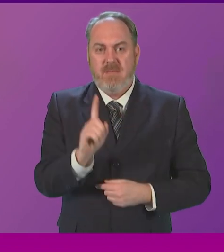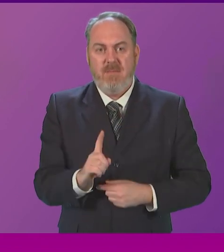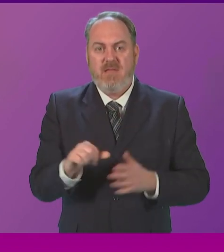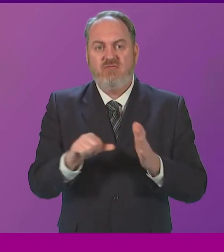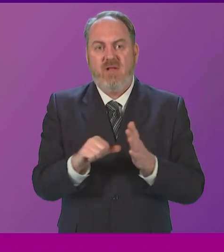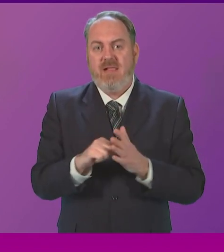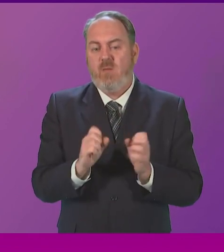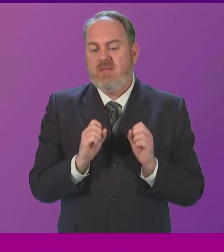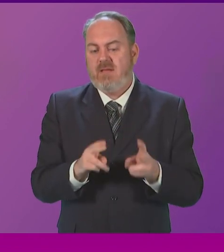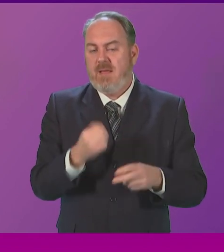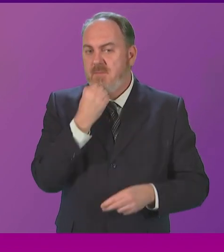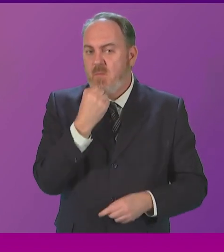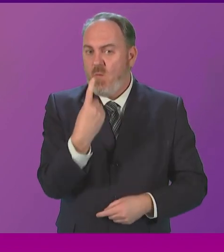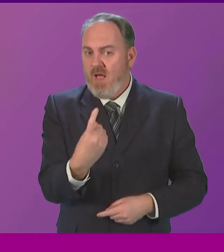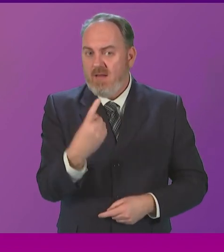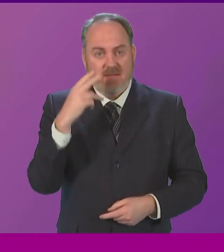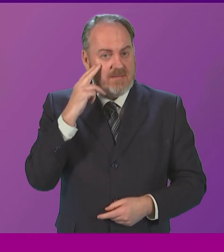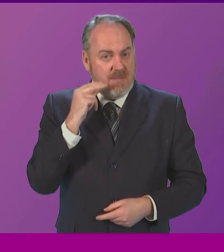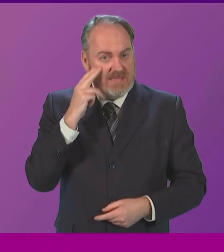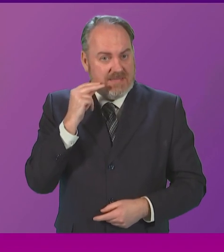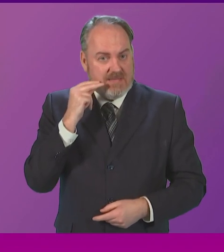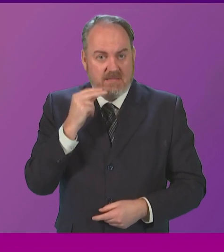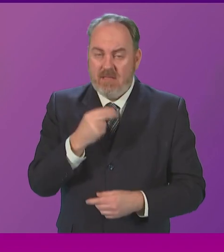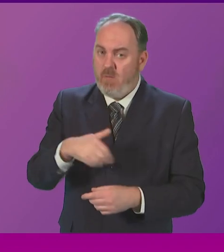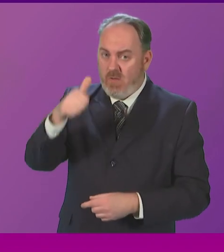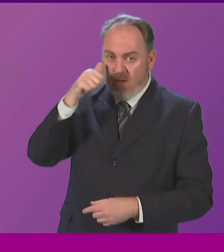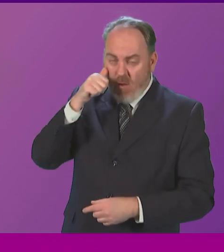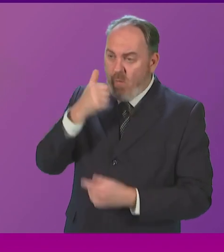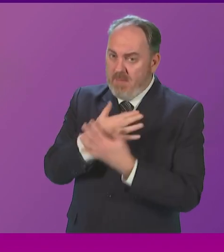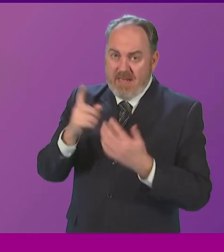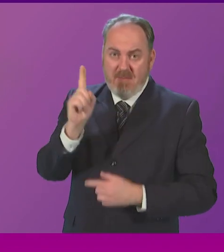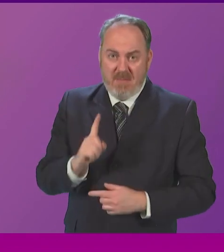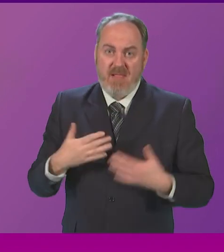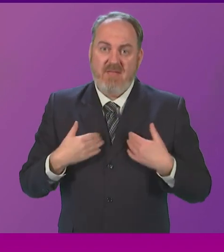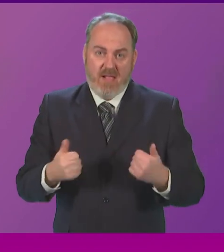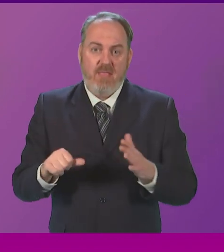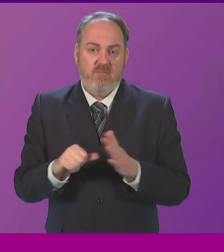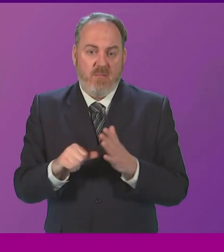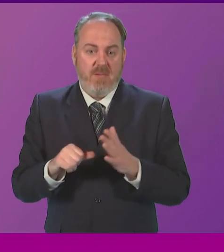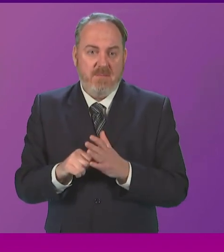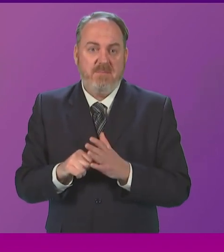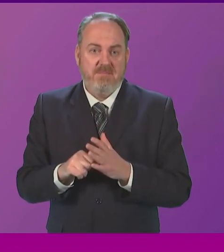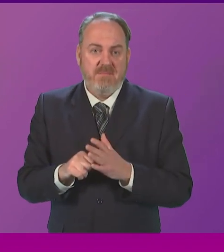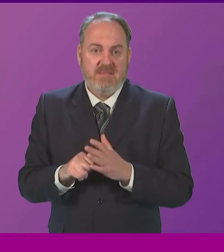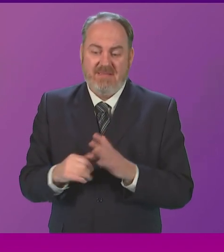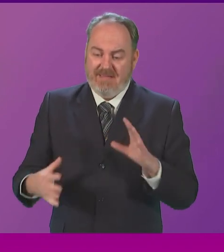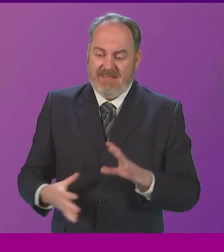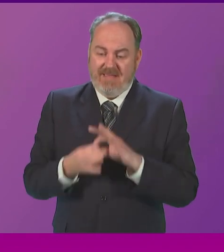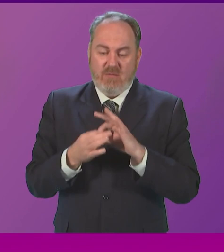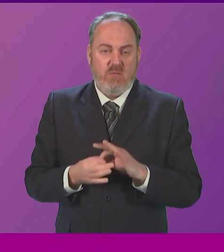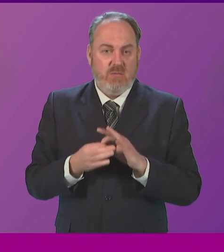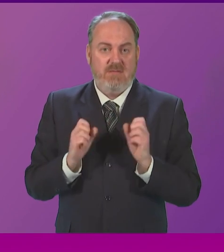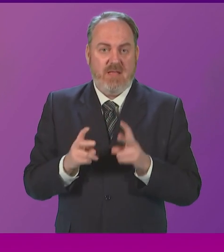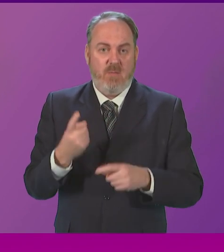It can also reduce serious complication and the strain on the NHS. Can the Minister advise